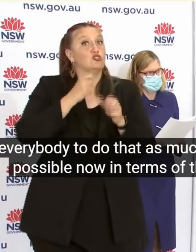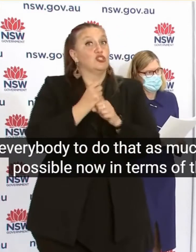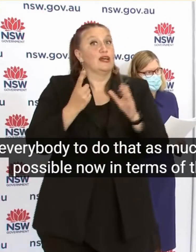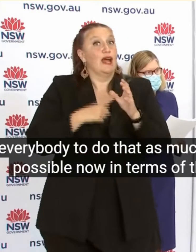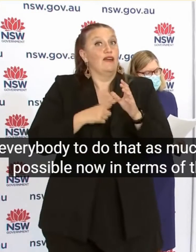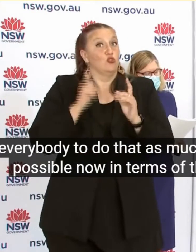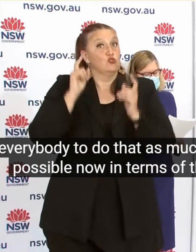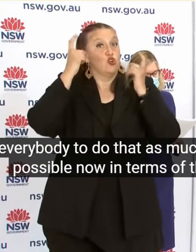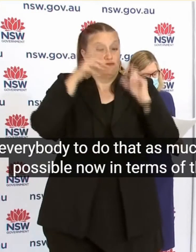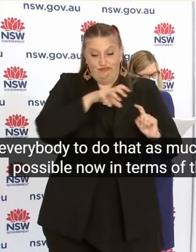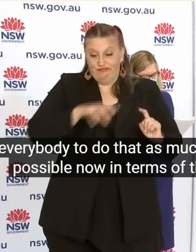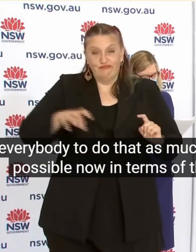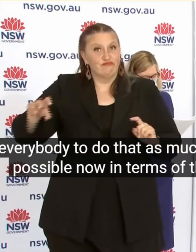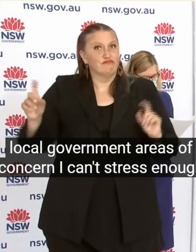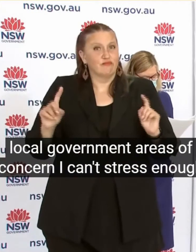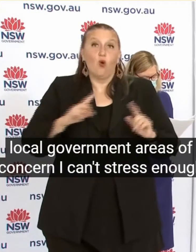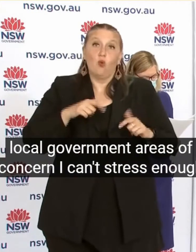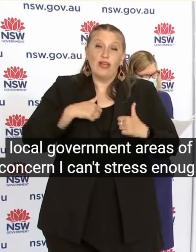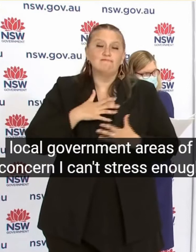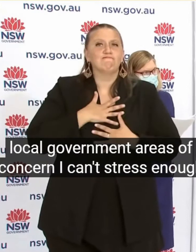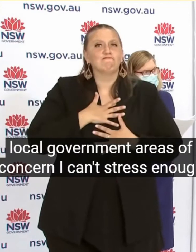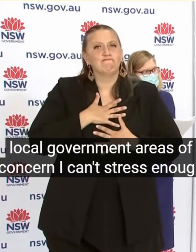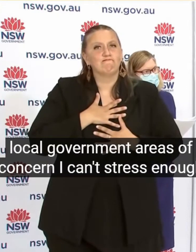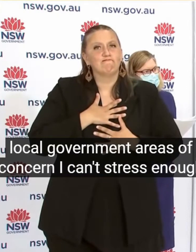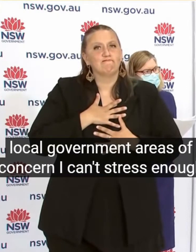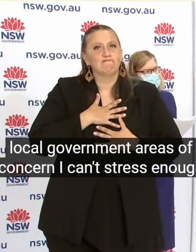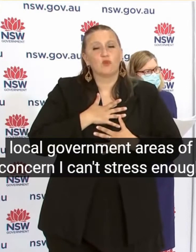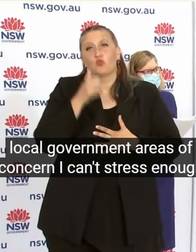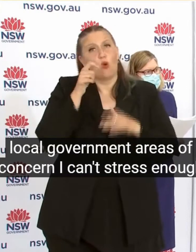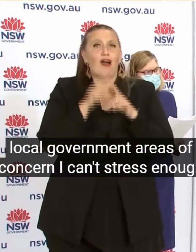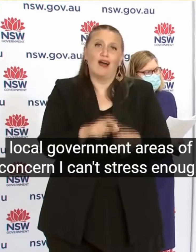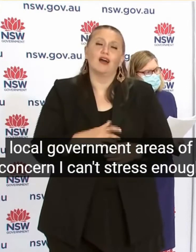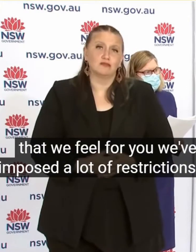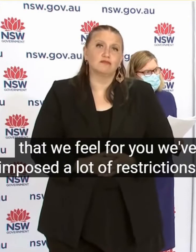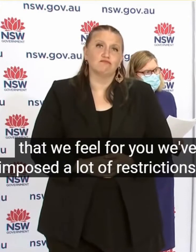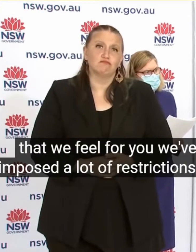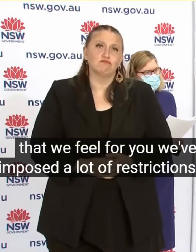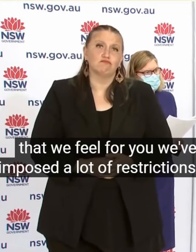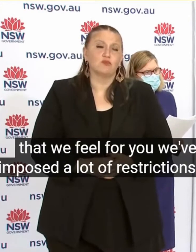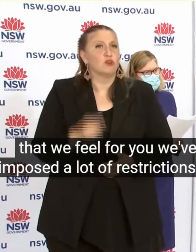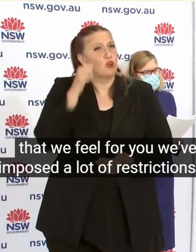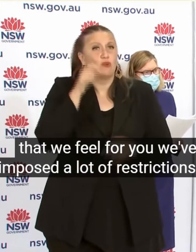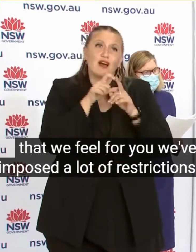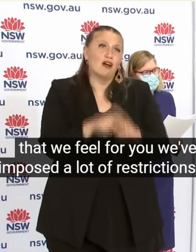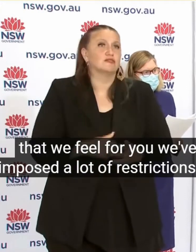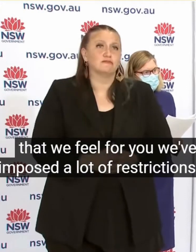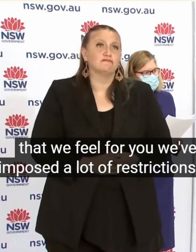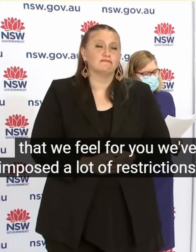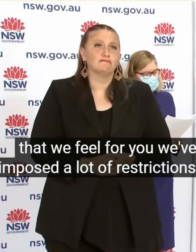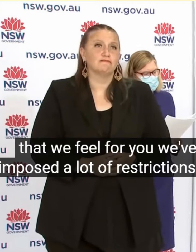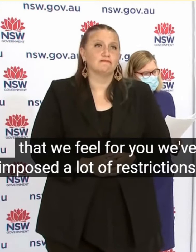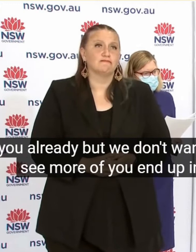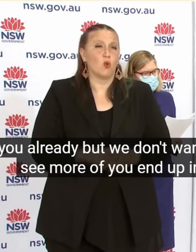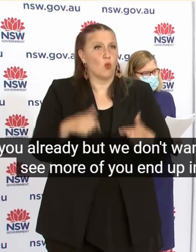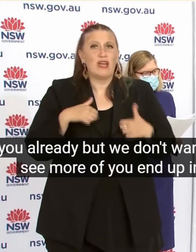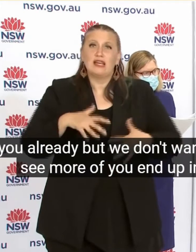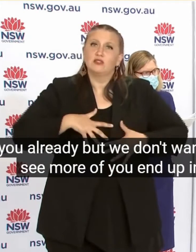enough That we fear for you We've imposed a lot of restrictions on you already But